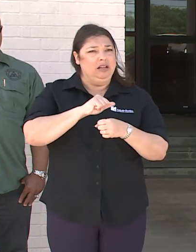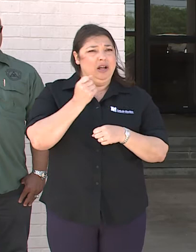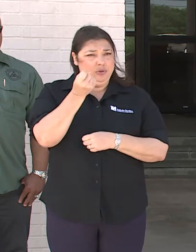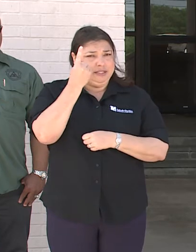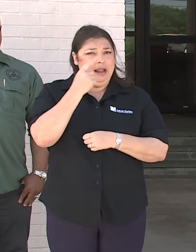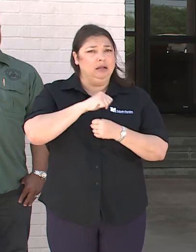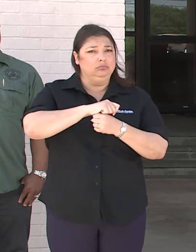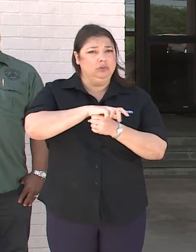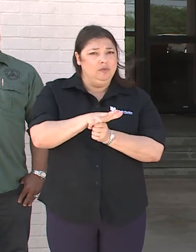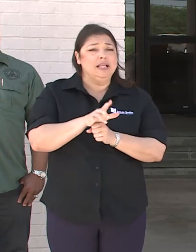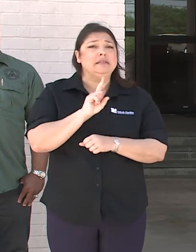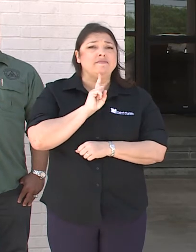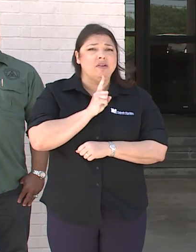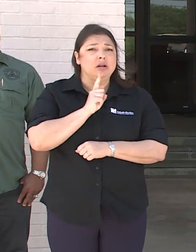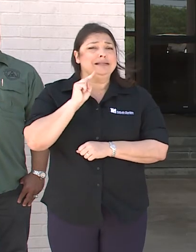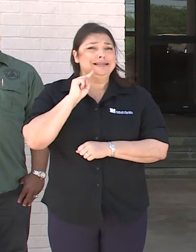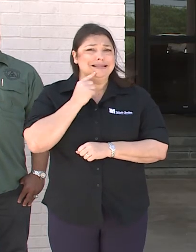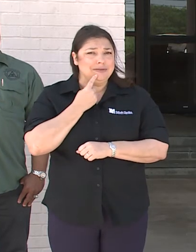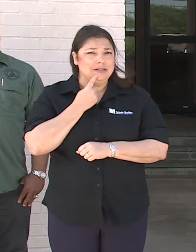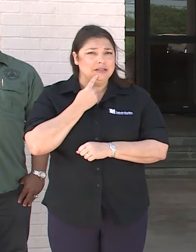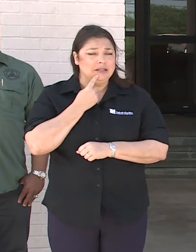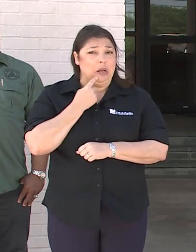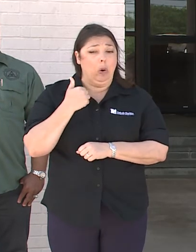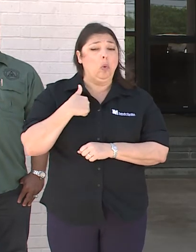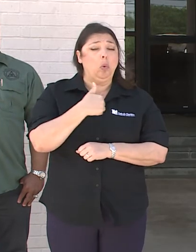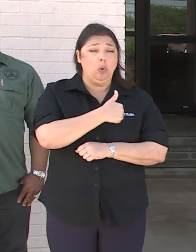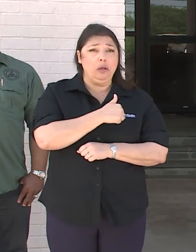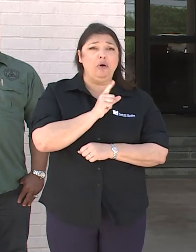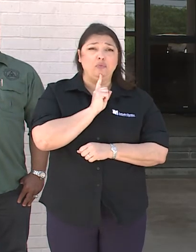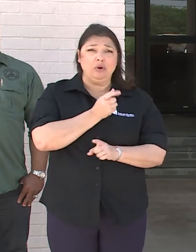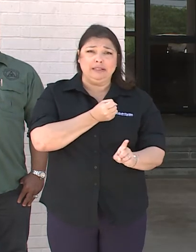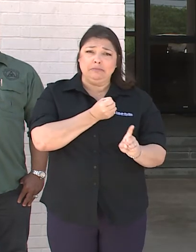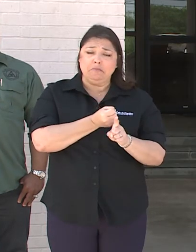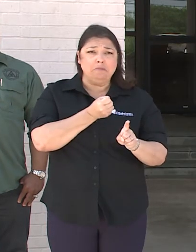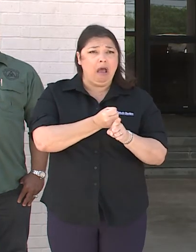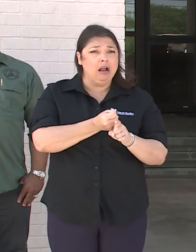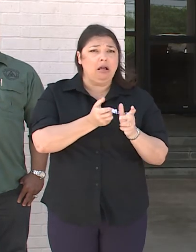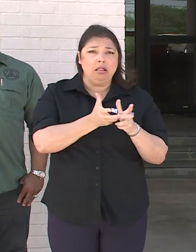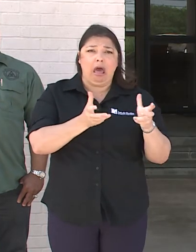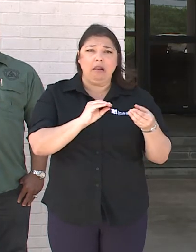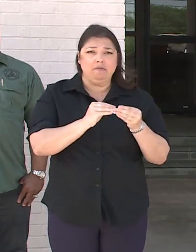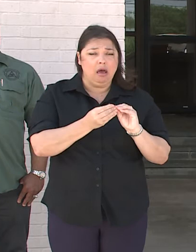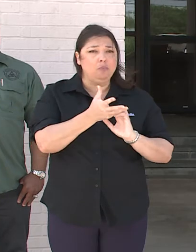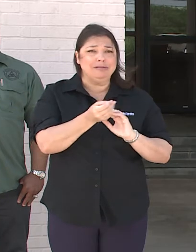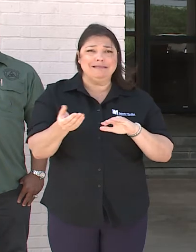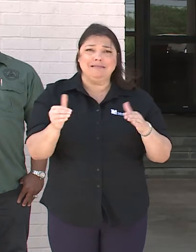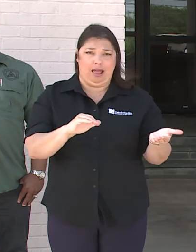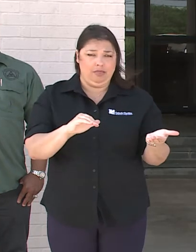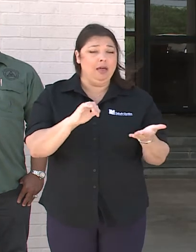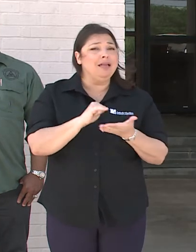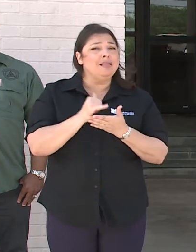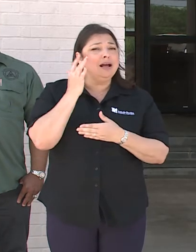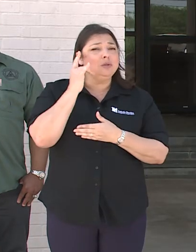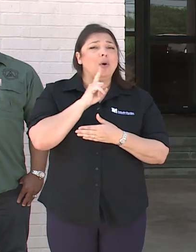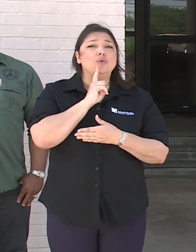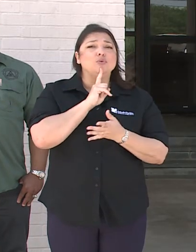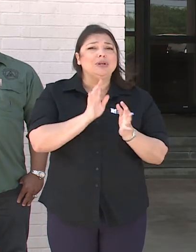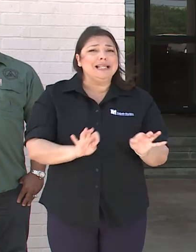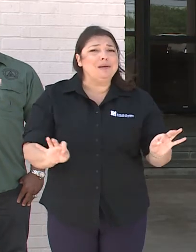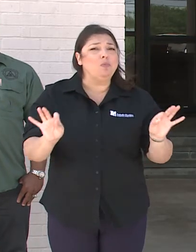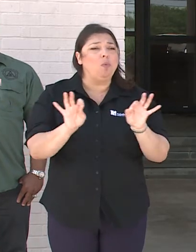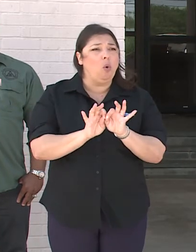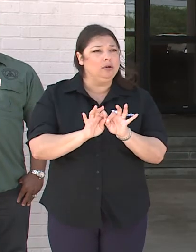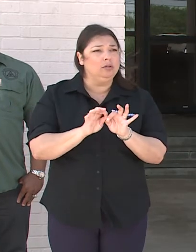virus that it is. We have been impacted in numbers and in deaths. That's why it was so important